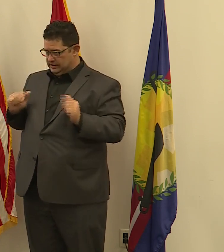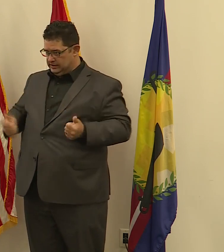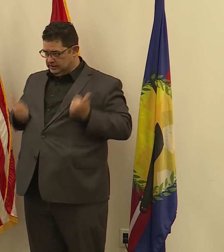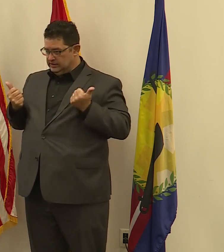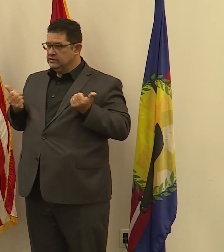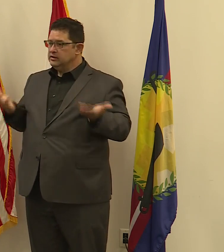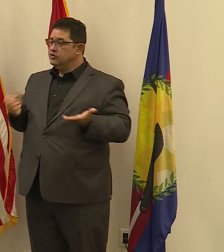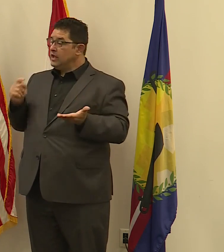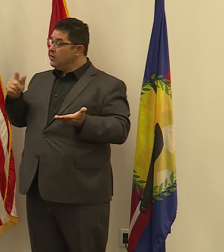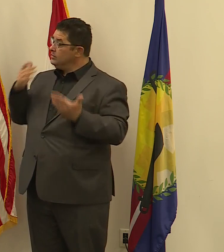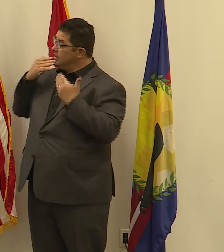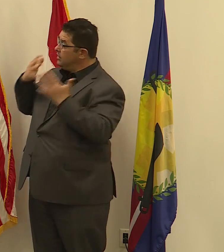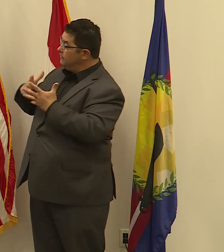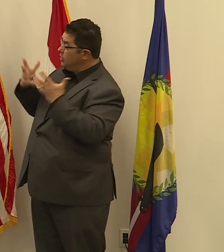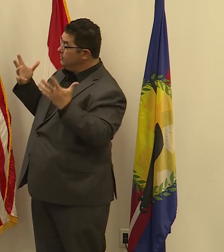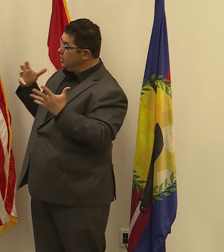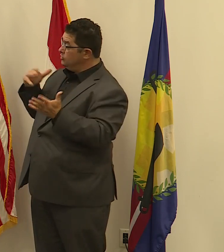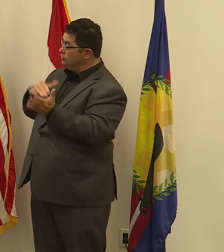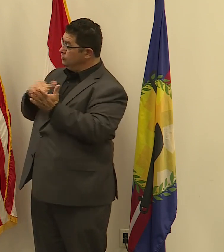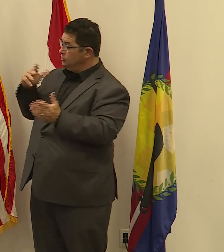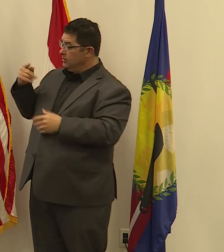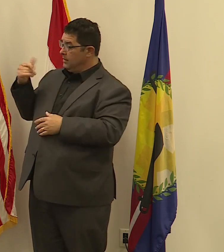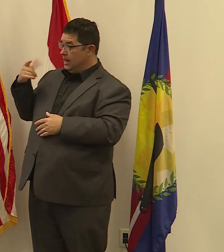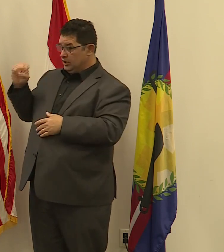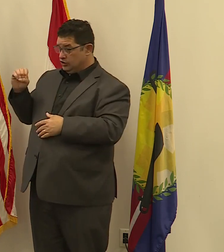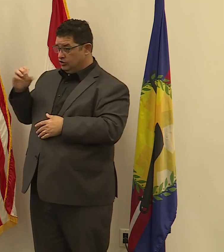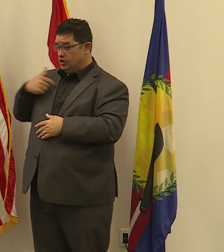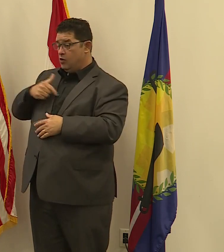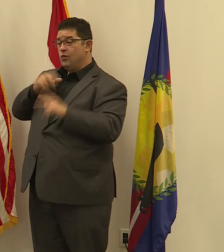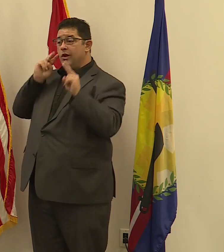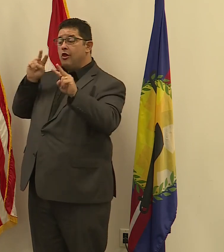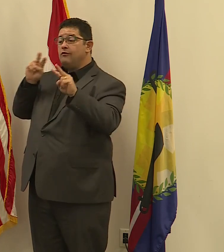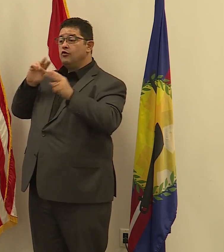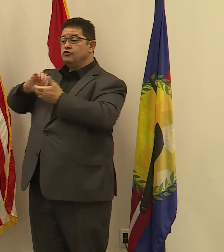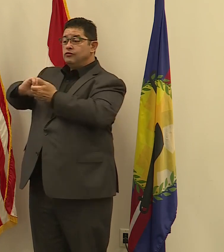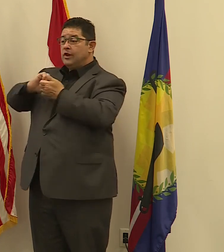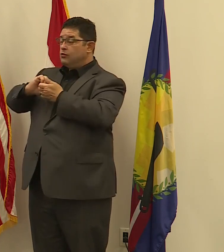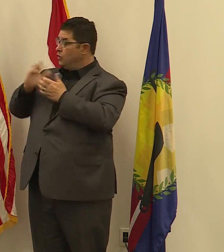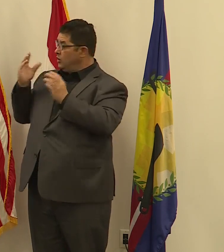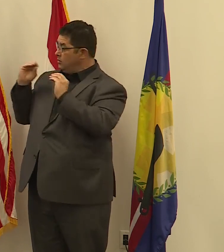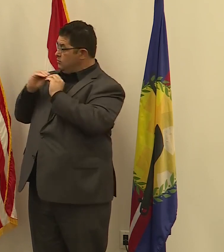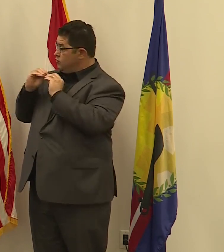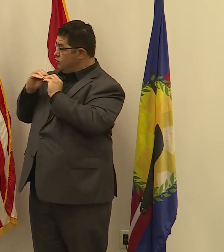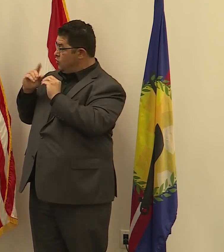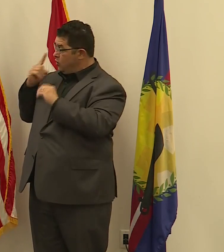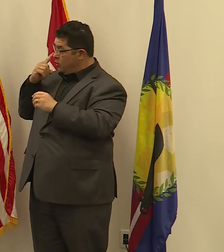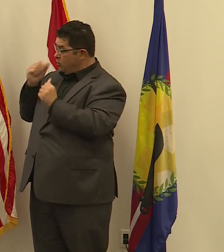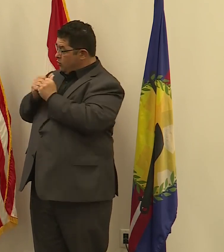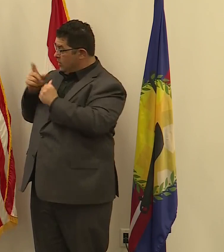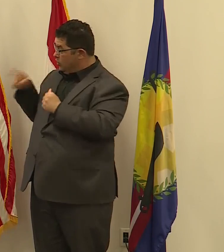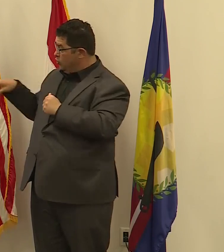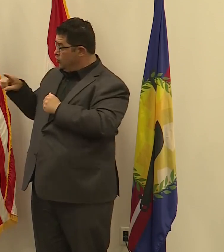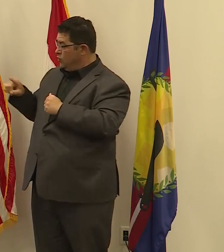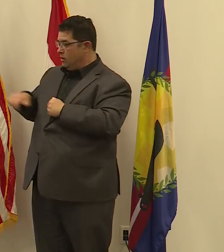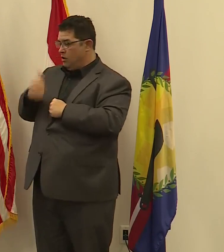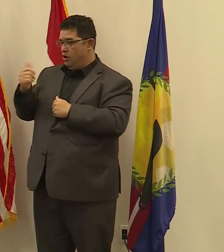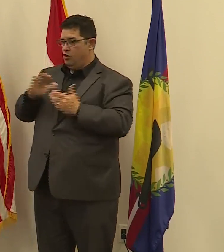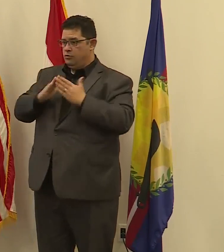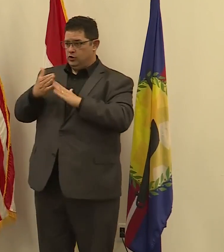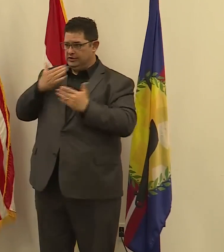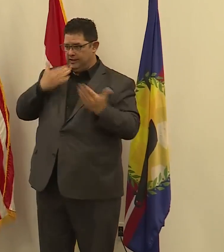you very much, Dr. Page, and we look forward to collaborating further with you and our other communities. Thank you.